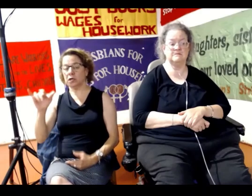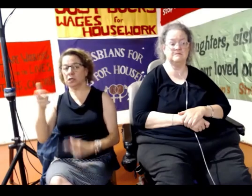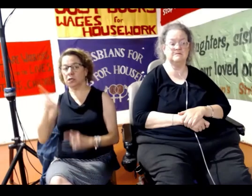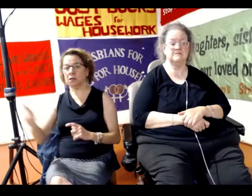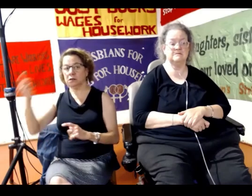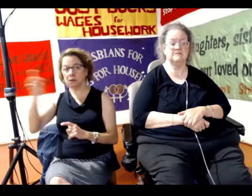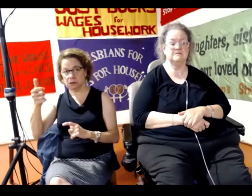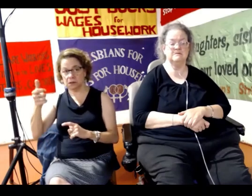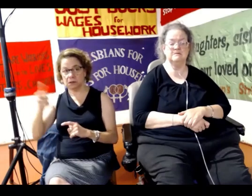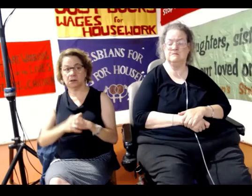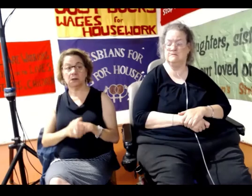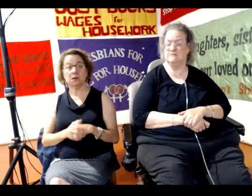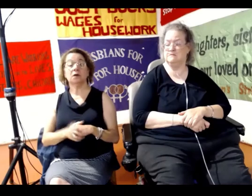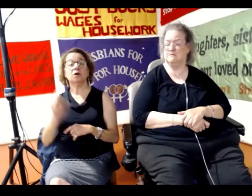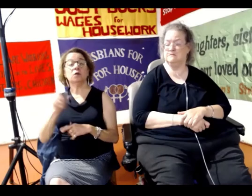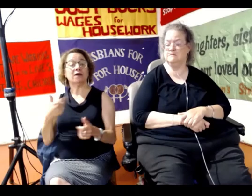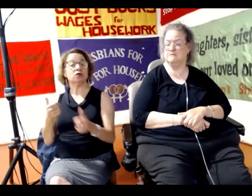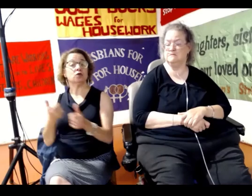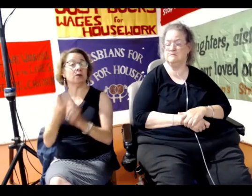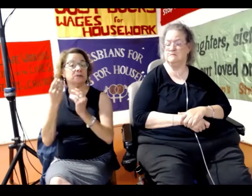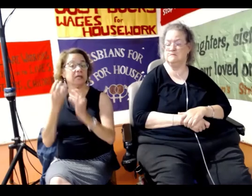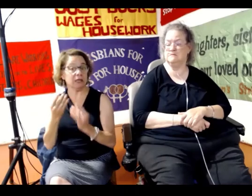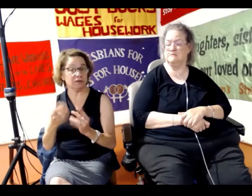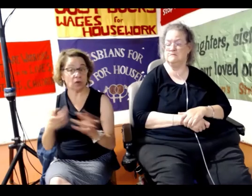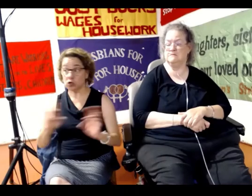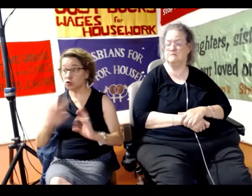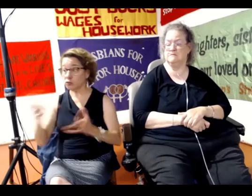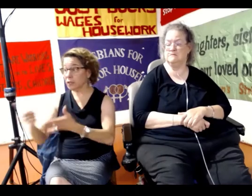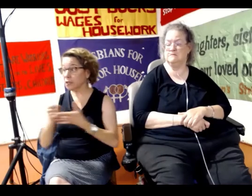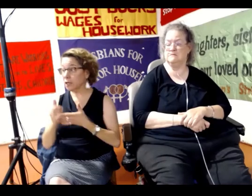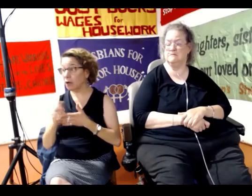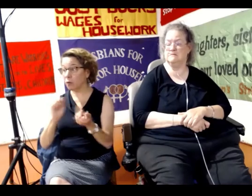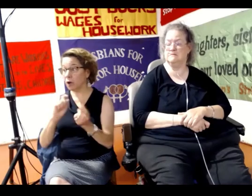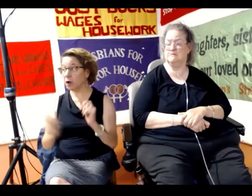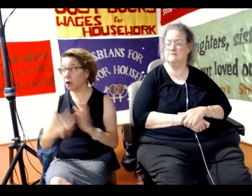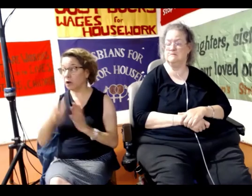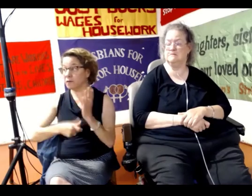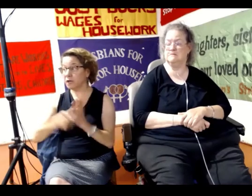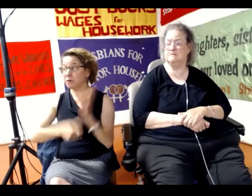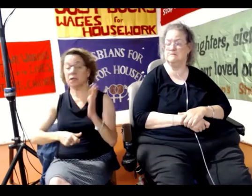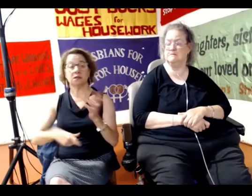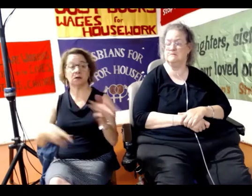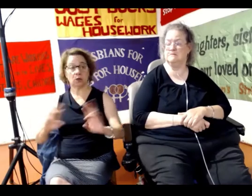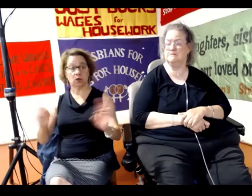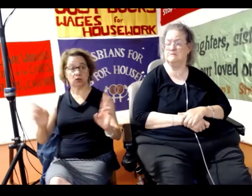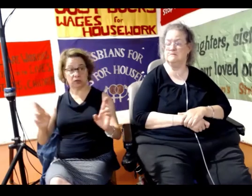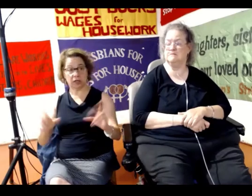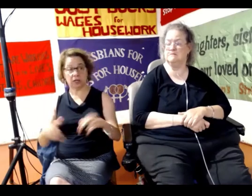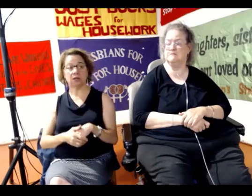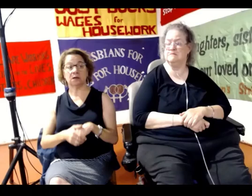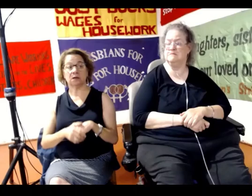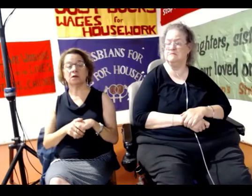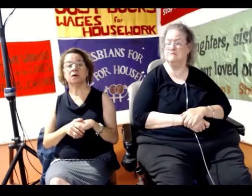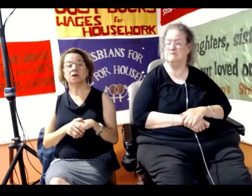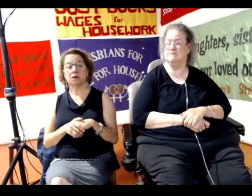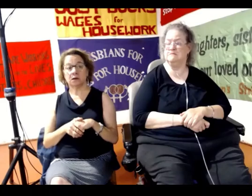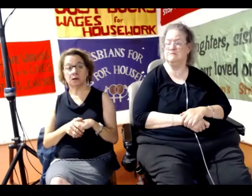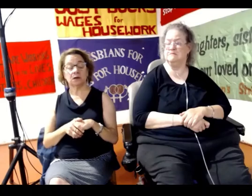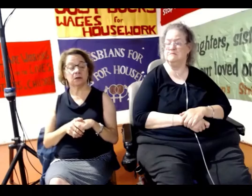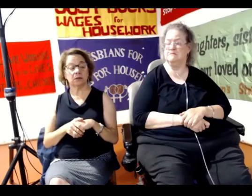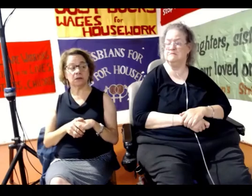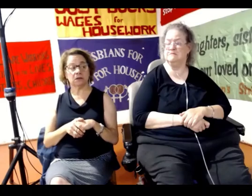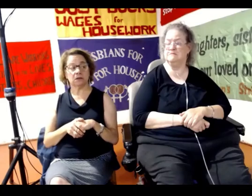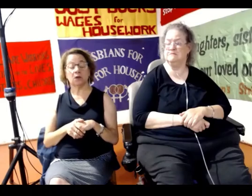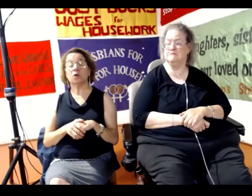so if anybody's ready to help, we'd love you to. I want you to say something about the refuseniks in Israel.